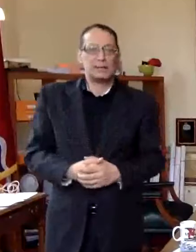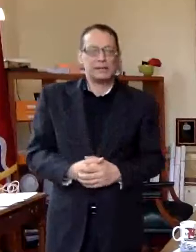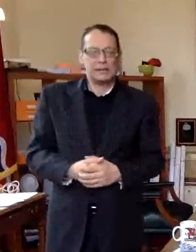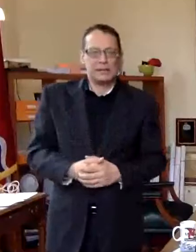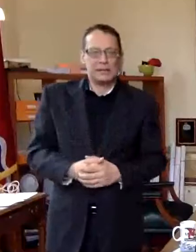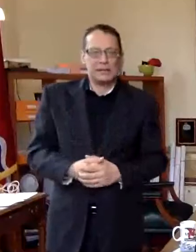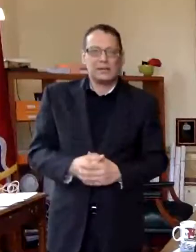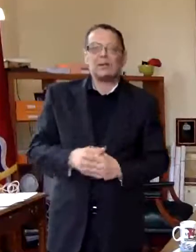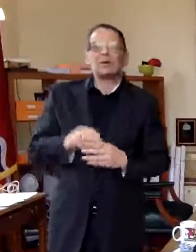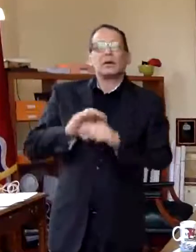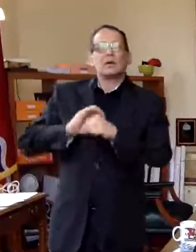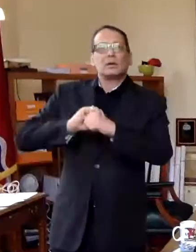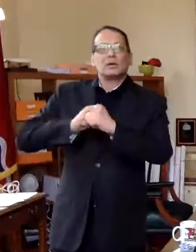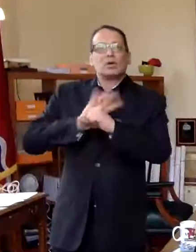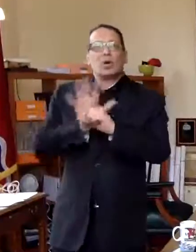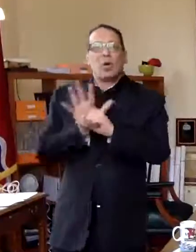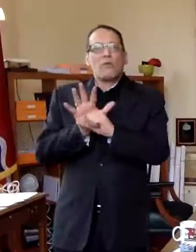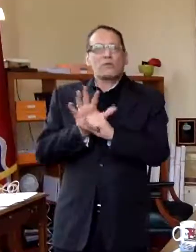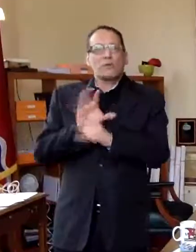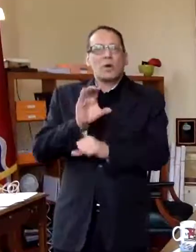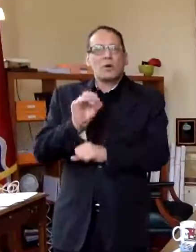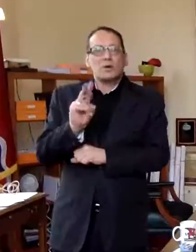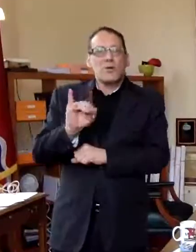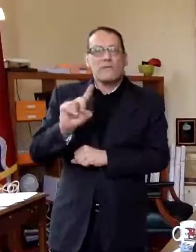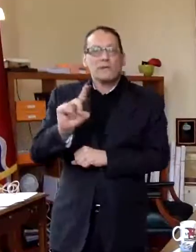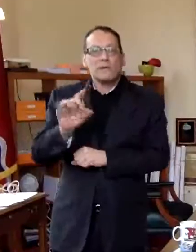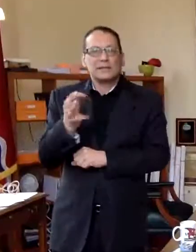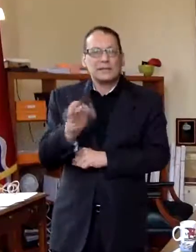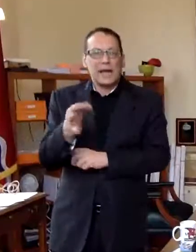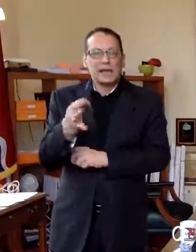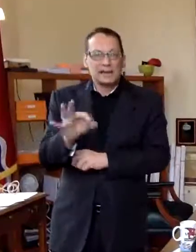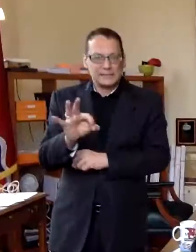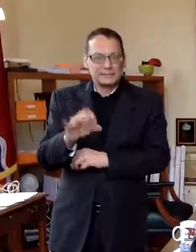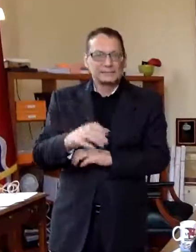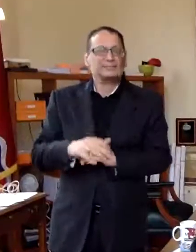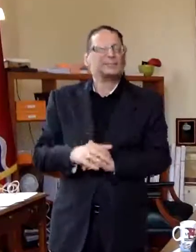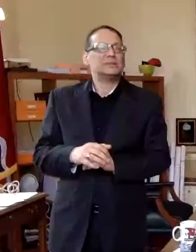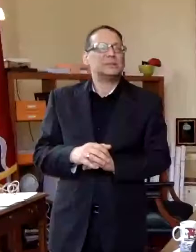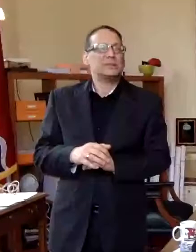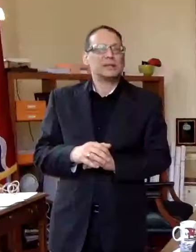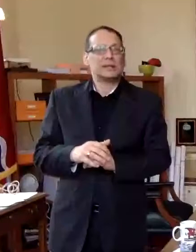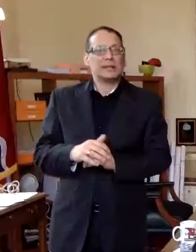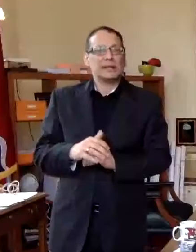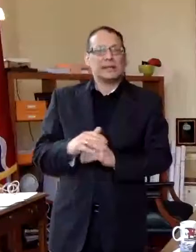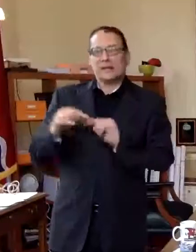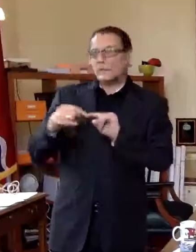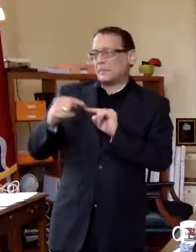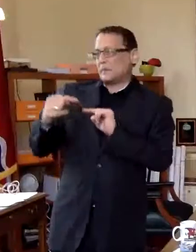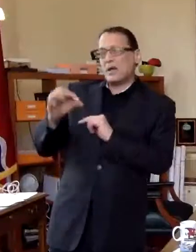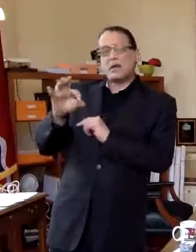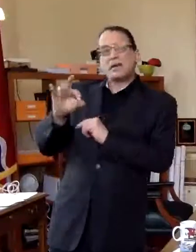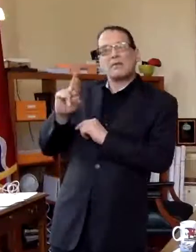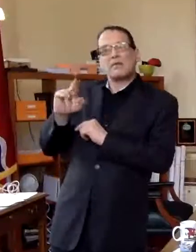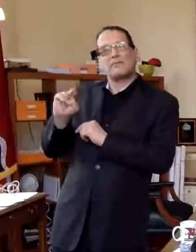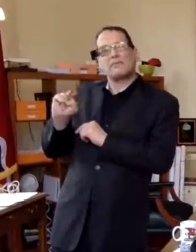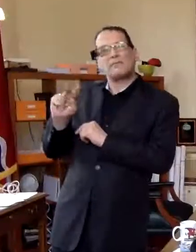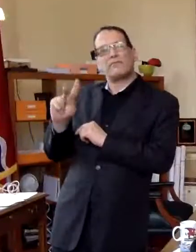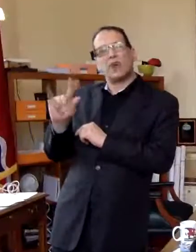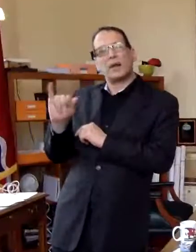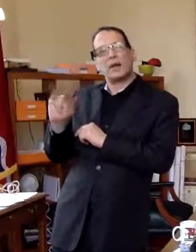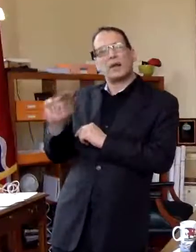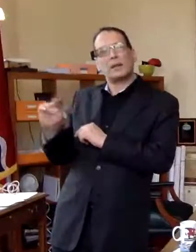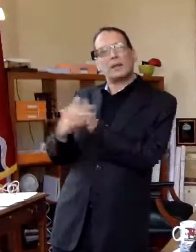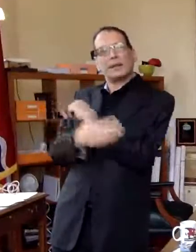uh covet 19 uh one of the questions we got was um our counterparts in franklin county are beginning to